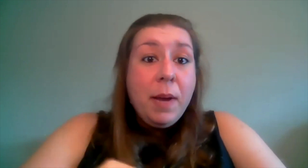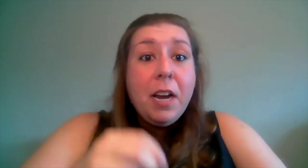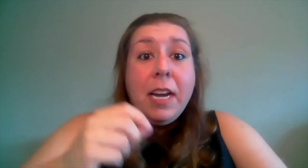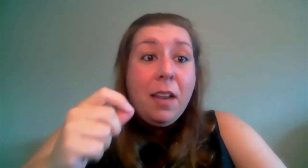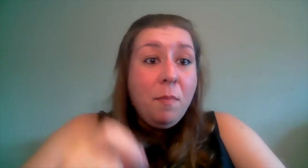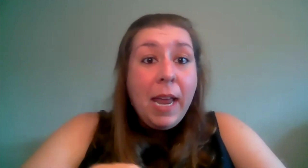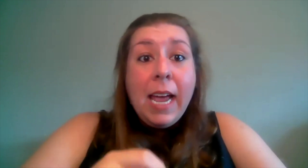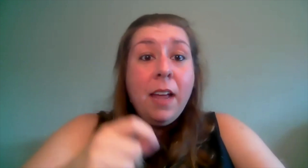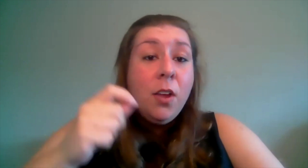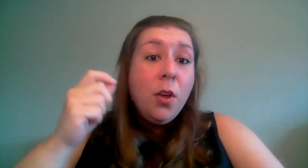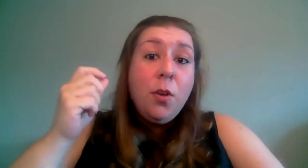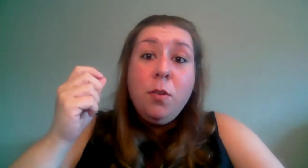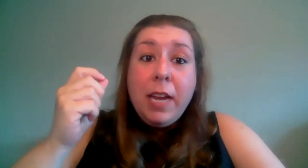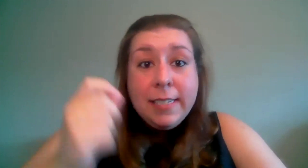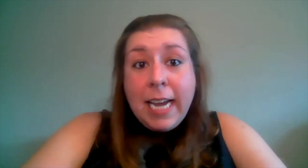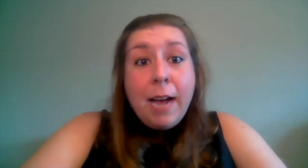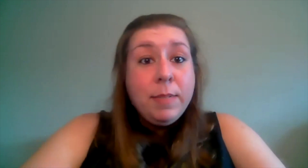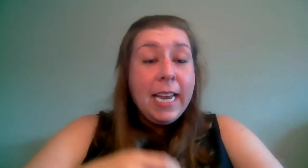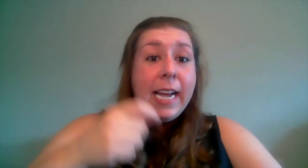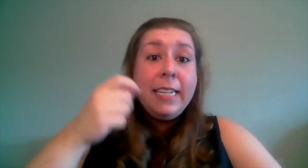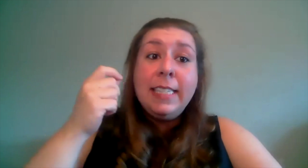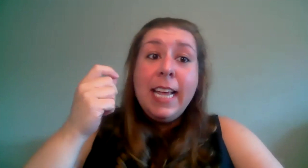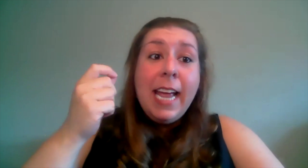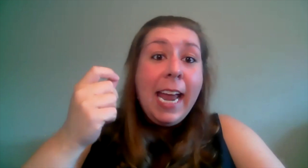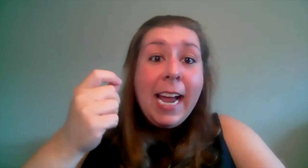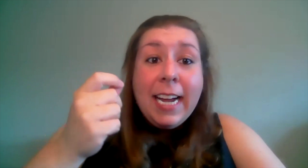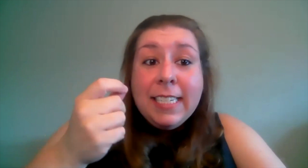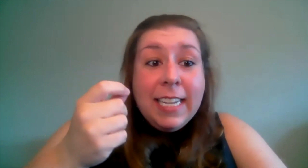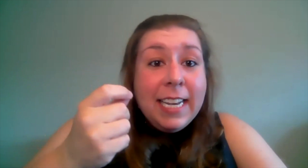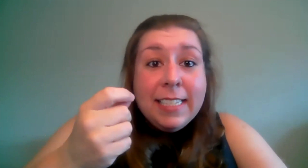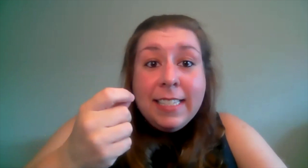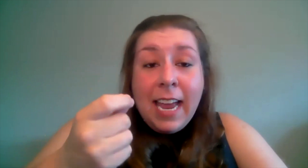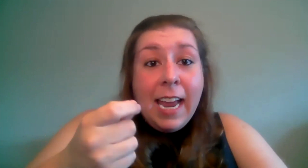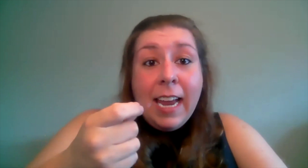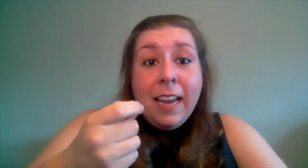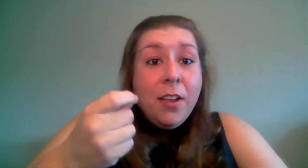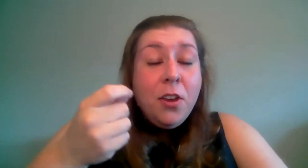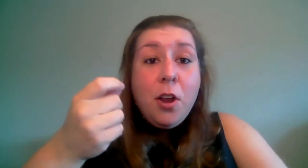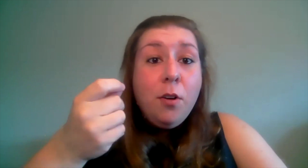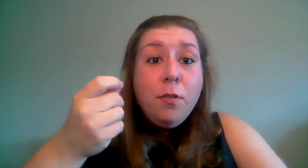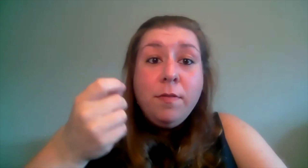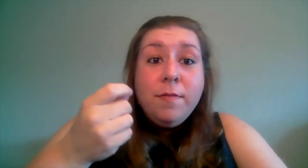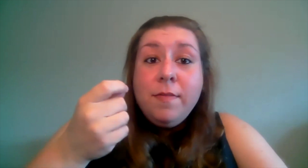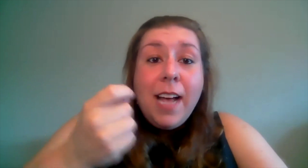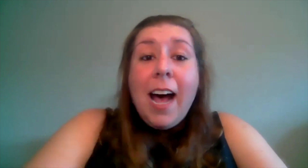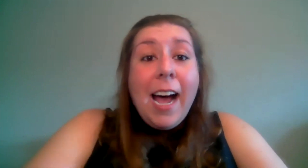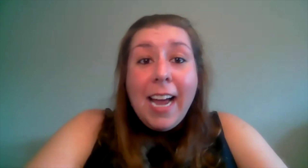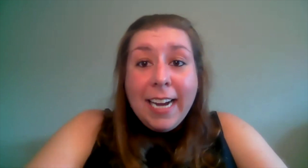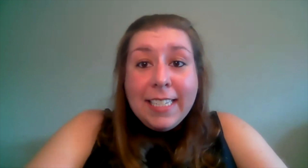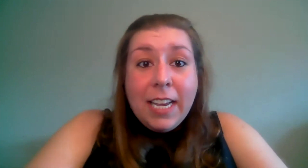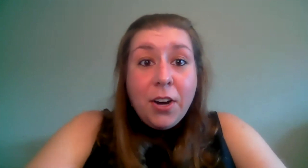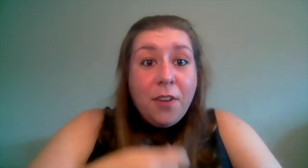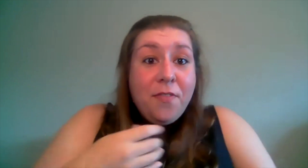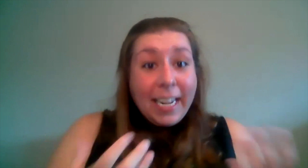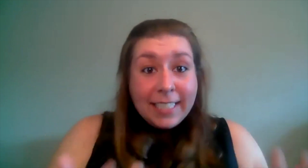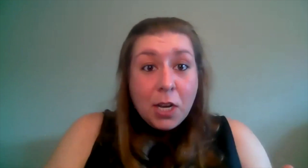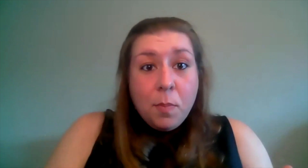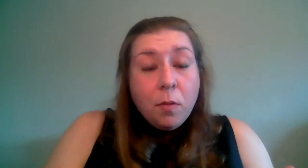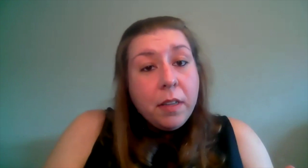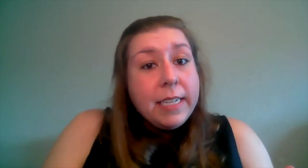american man who can tap dance and is a you know high high tenor that's going to be really